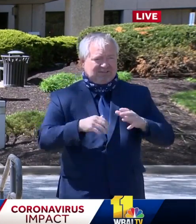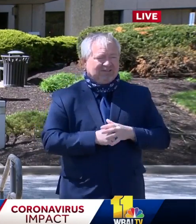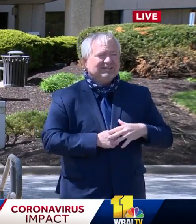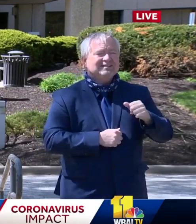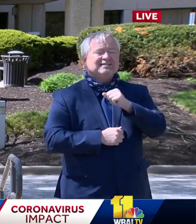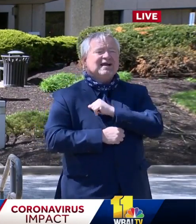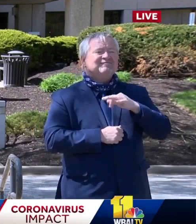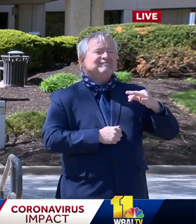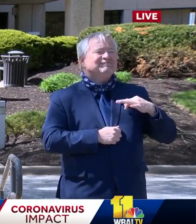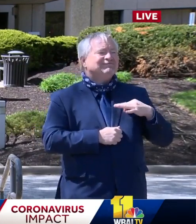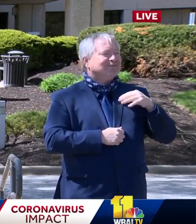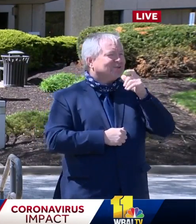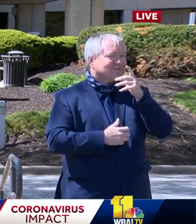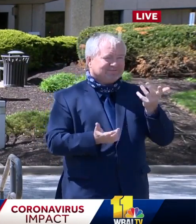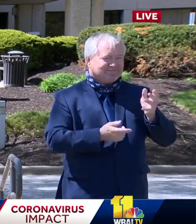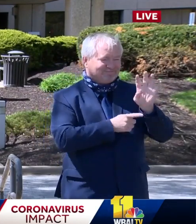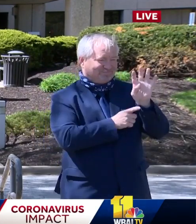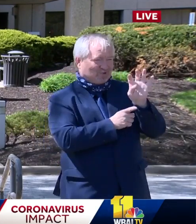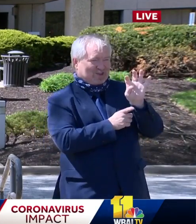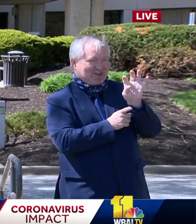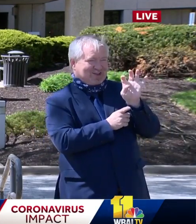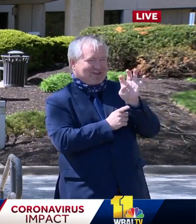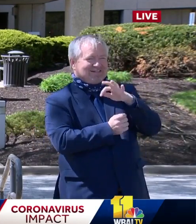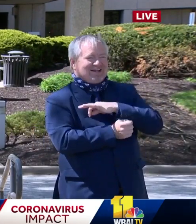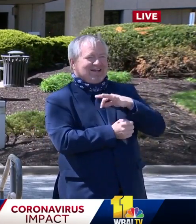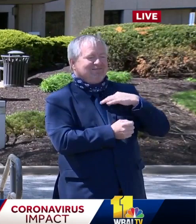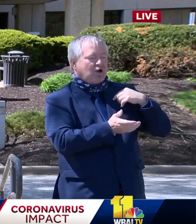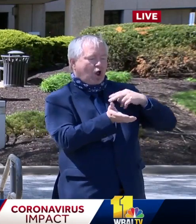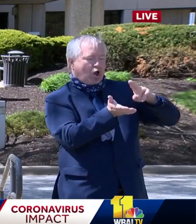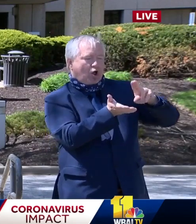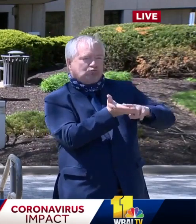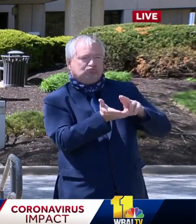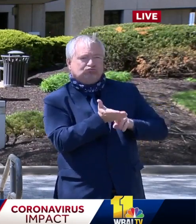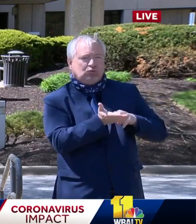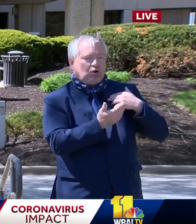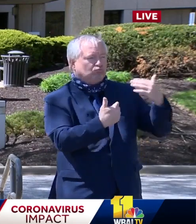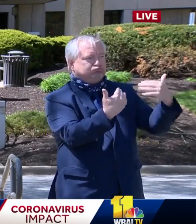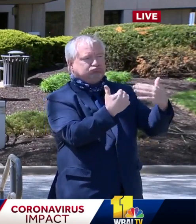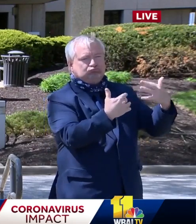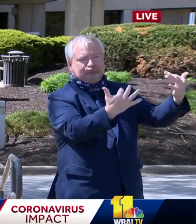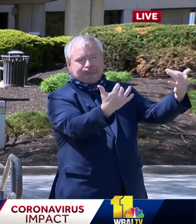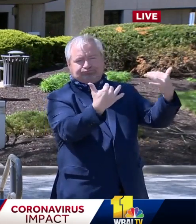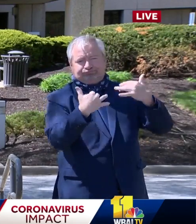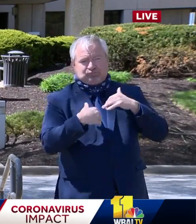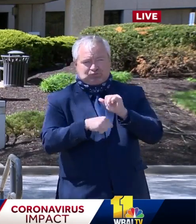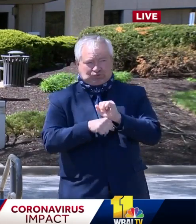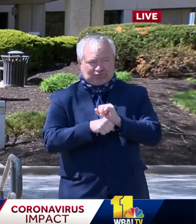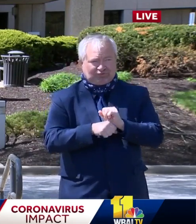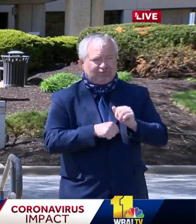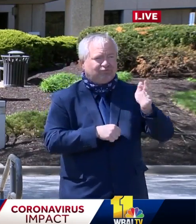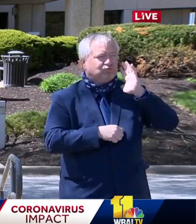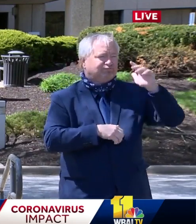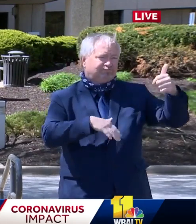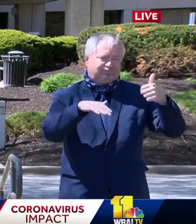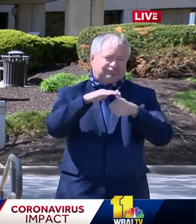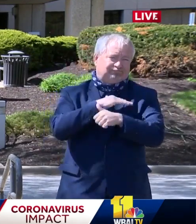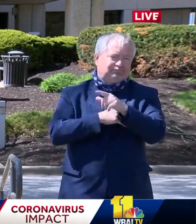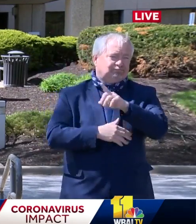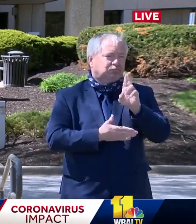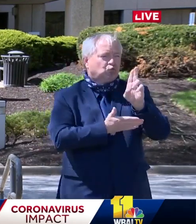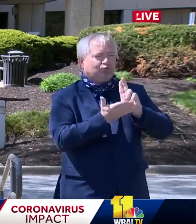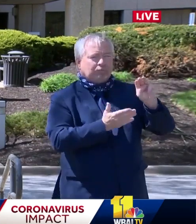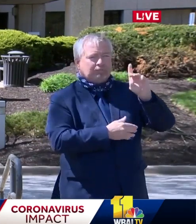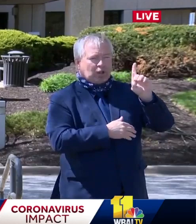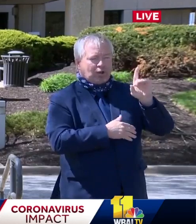contractual medical professionals and health care workers who will be managed by the University of Maryland Medical System.